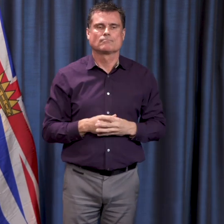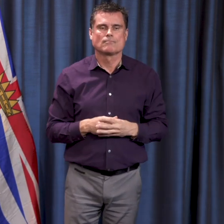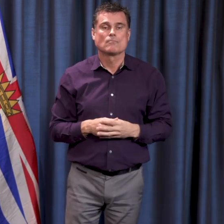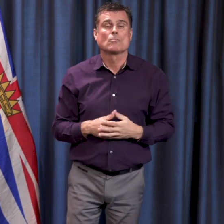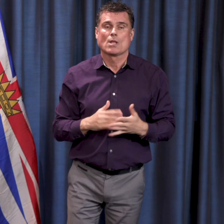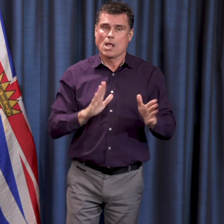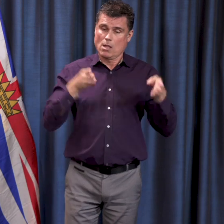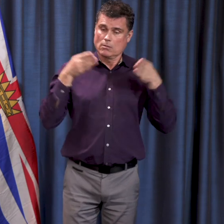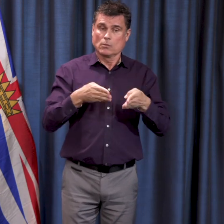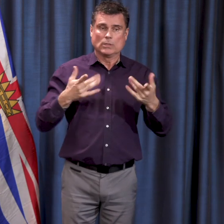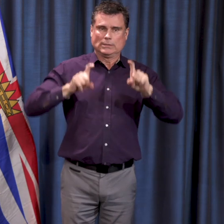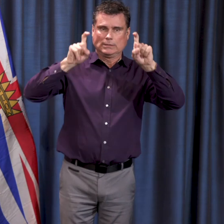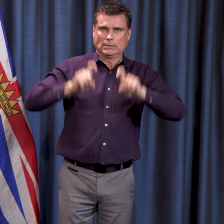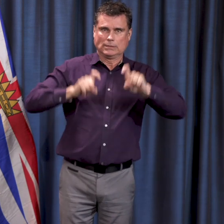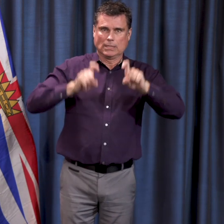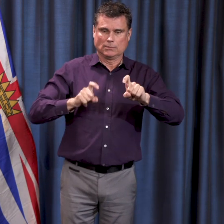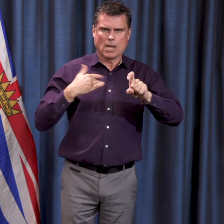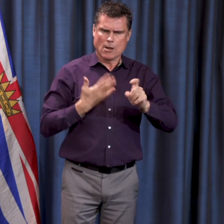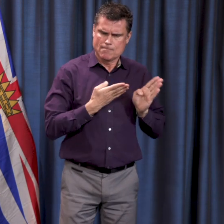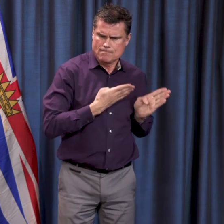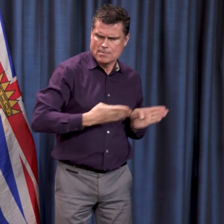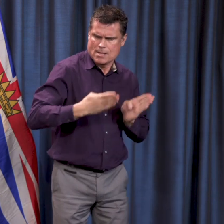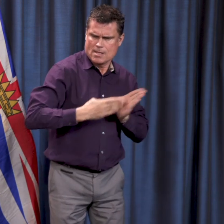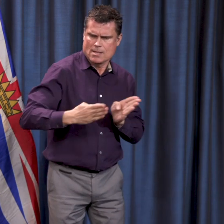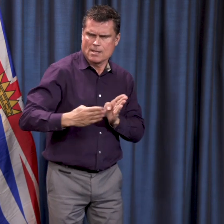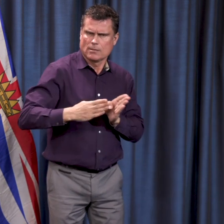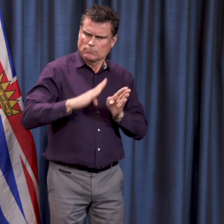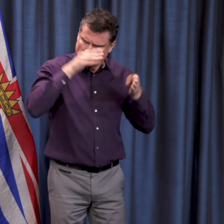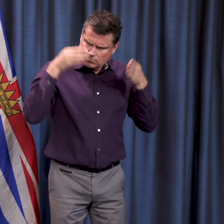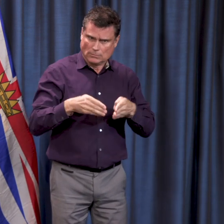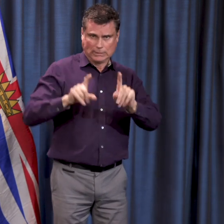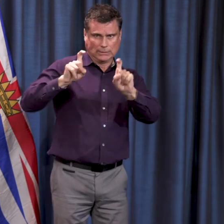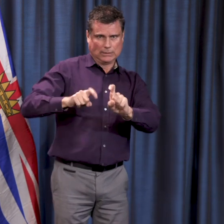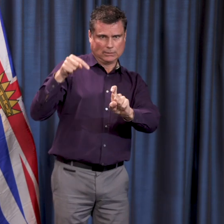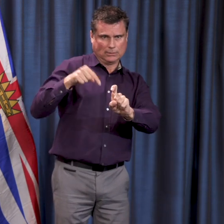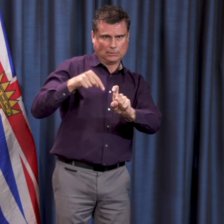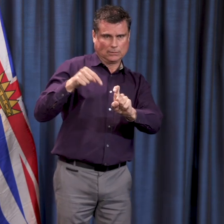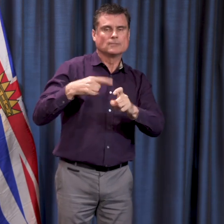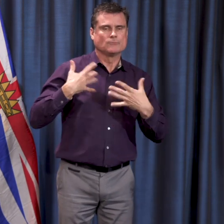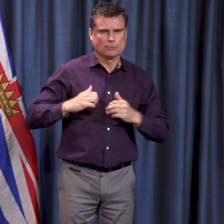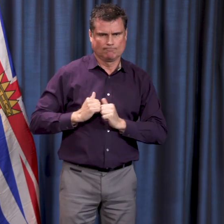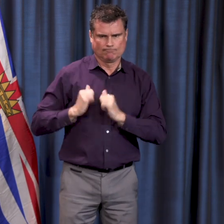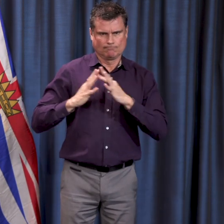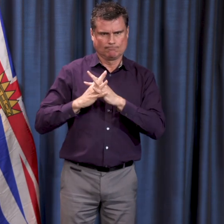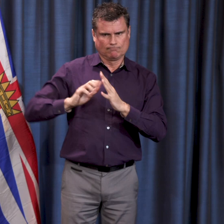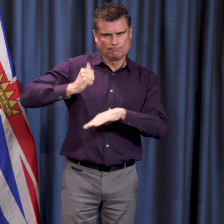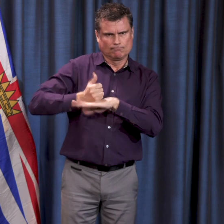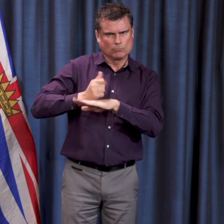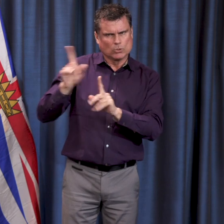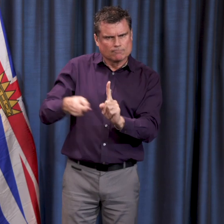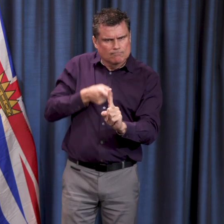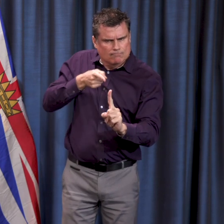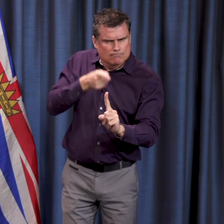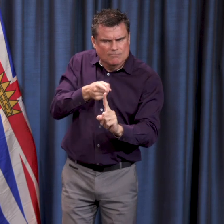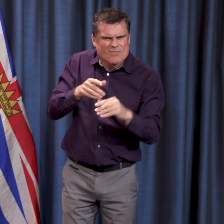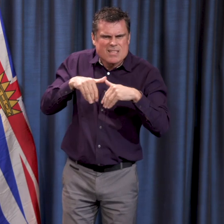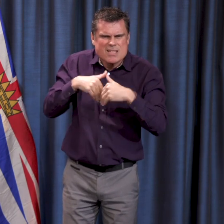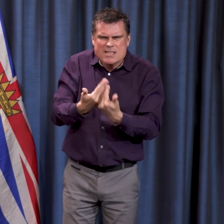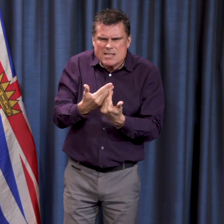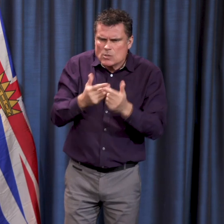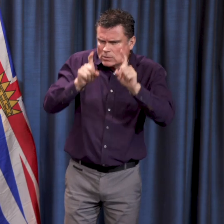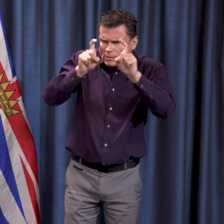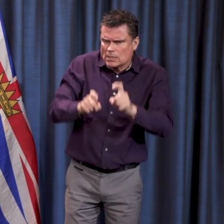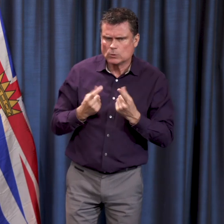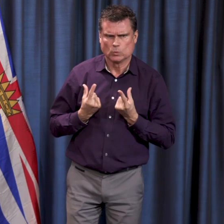worked out public health strategy for why we do testing in a certain way, how we've changed our testing and it